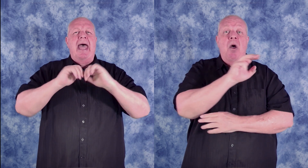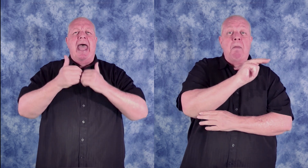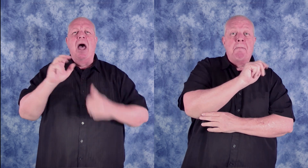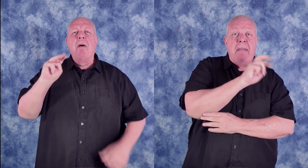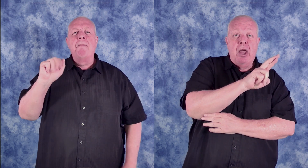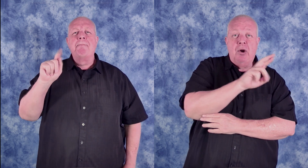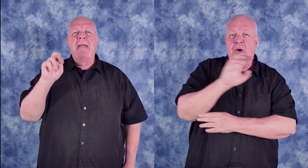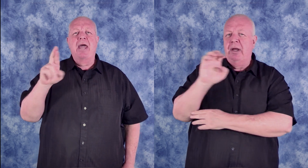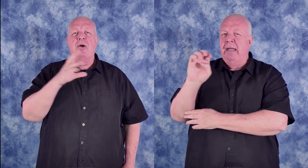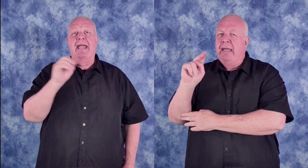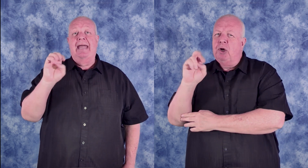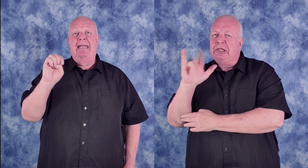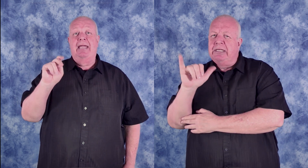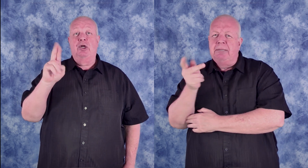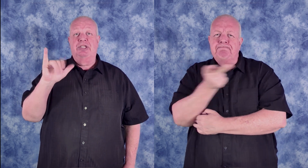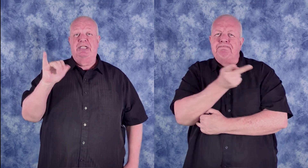which matter and energy interact.